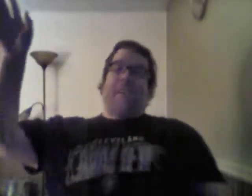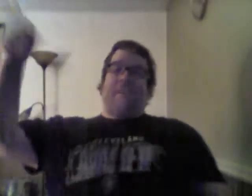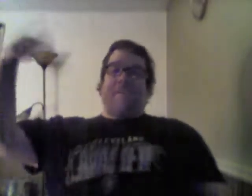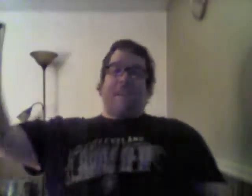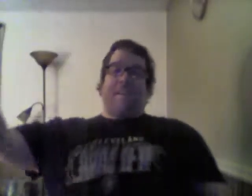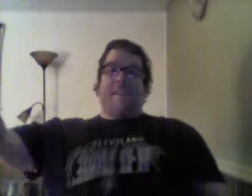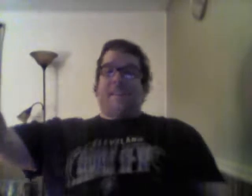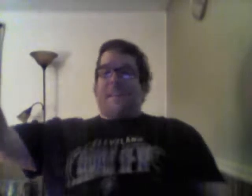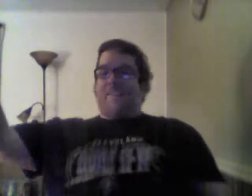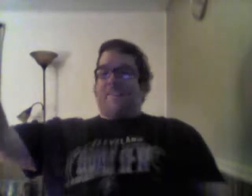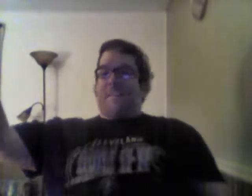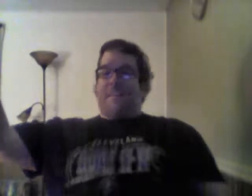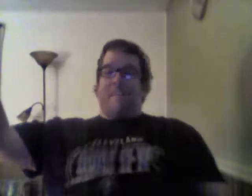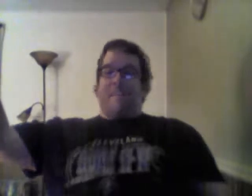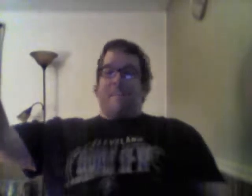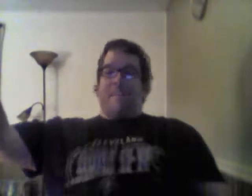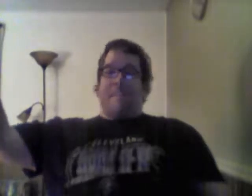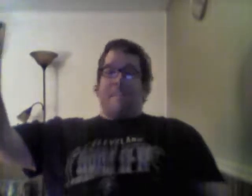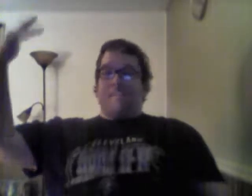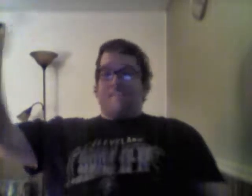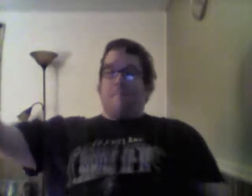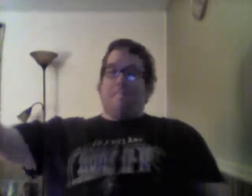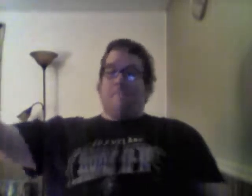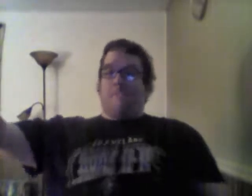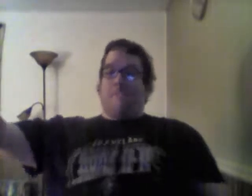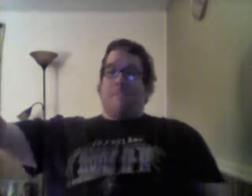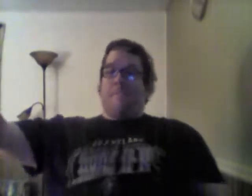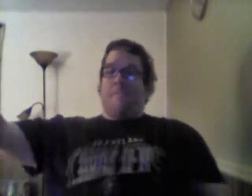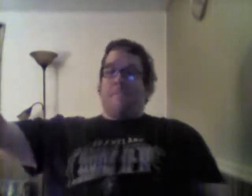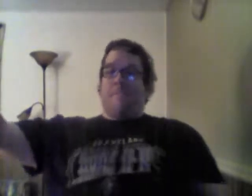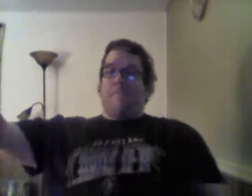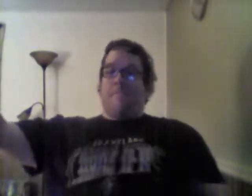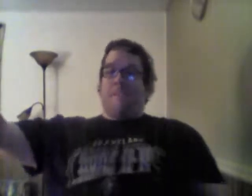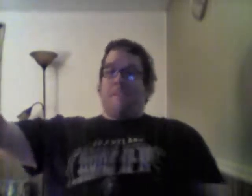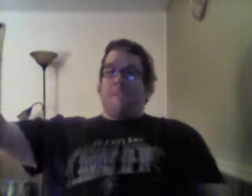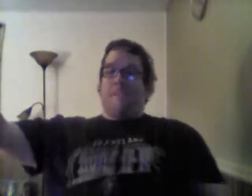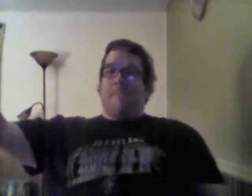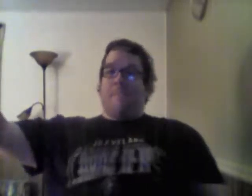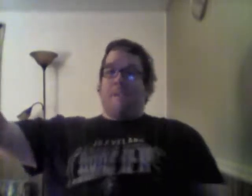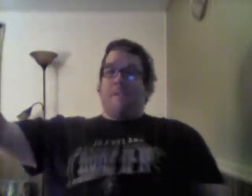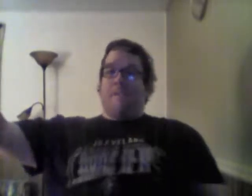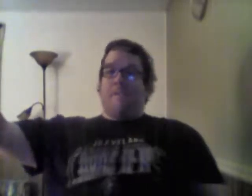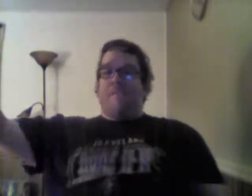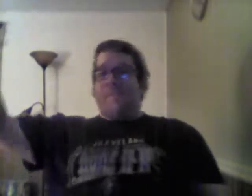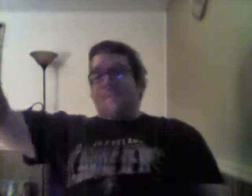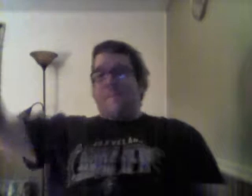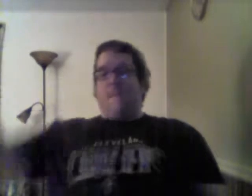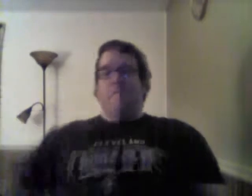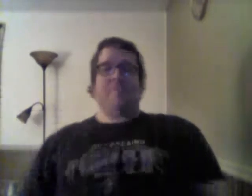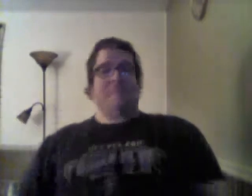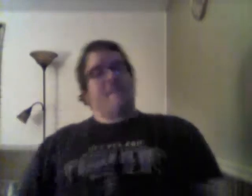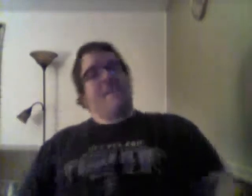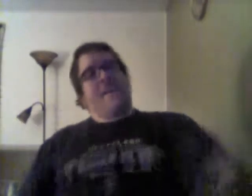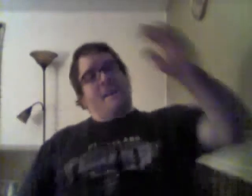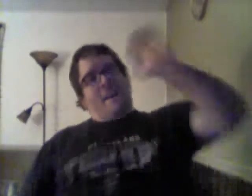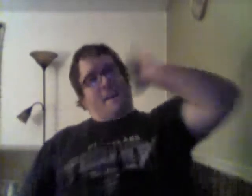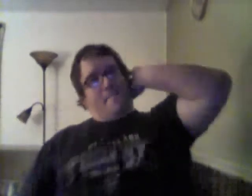else. I haven't seen anything else yet. I'm sure it'll be another religious movie that they pop out of nowhere, but we'll see. Um,